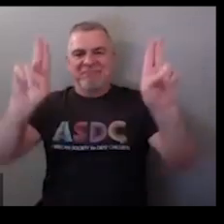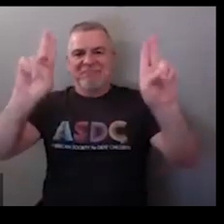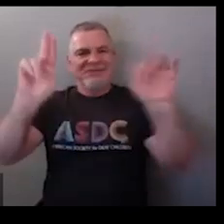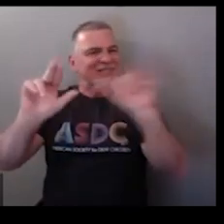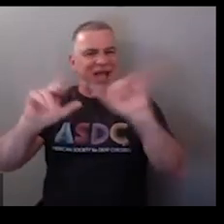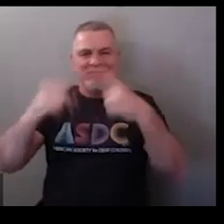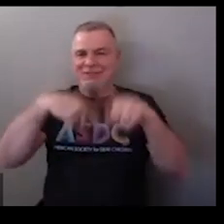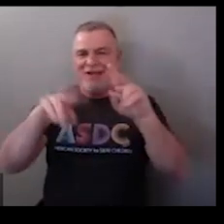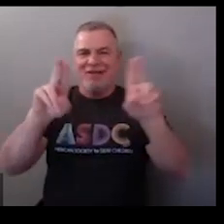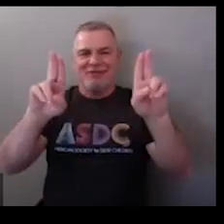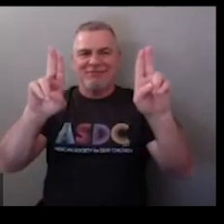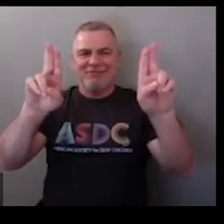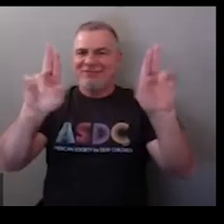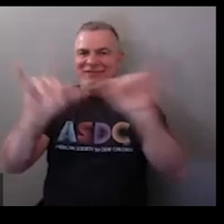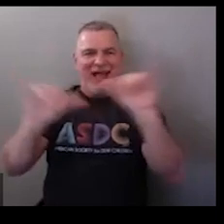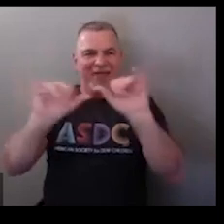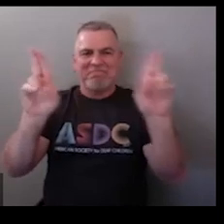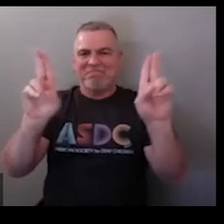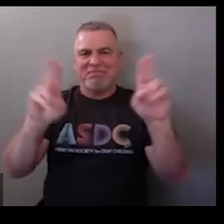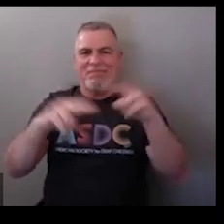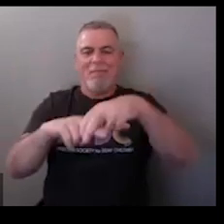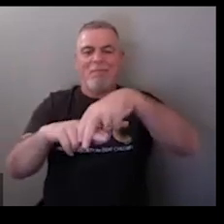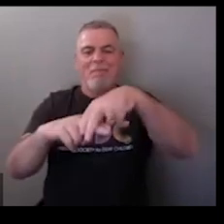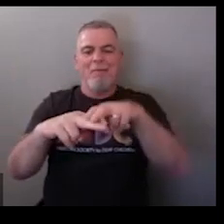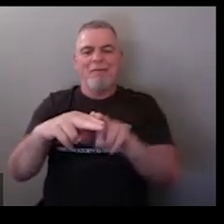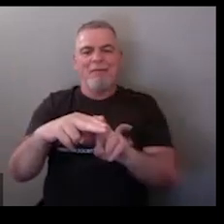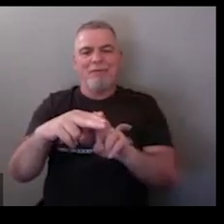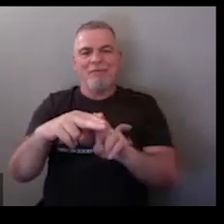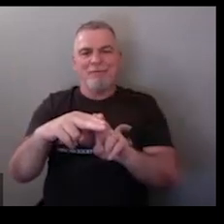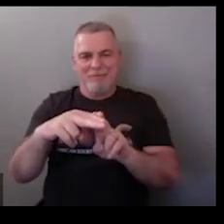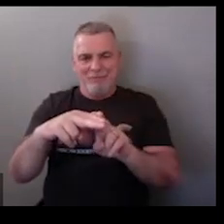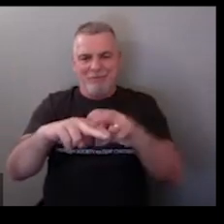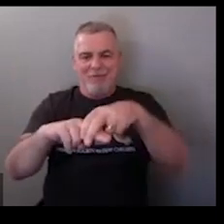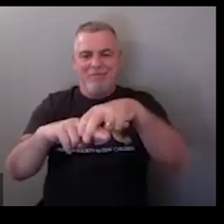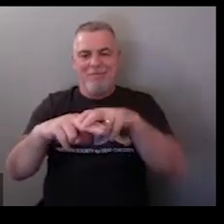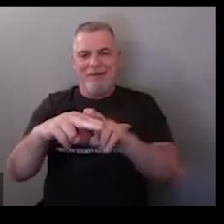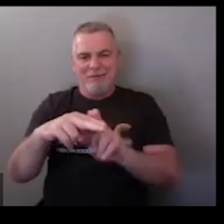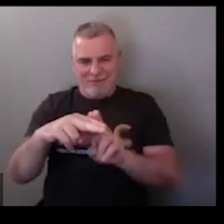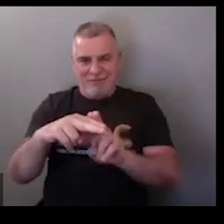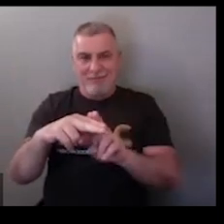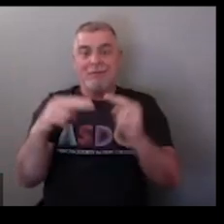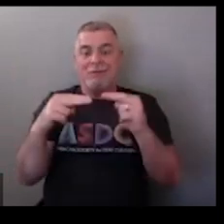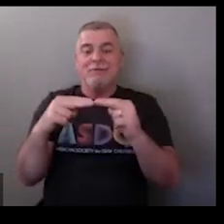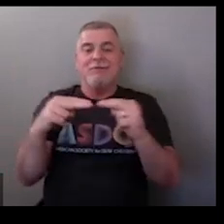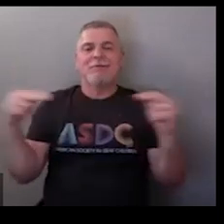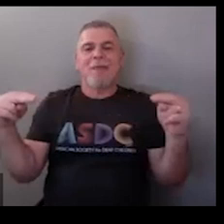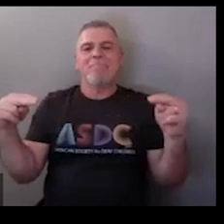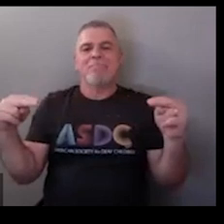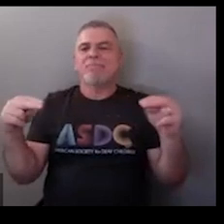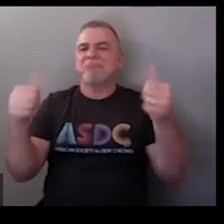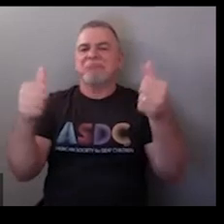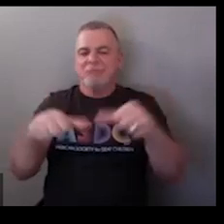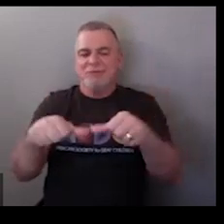so band-aid again same hand shape a little bit of a different location and a different movement